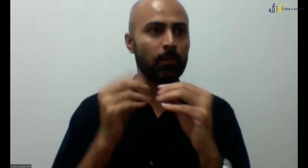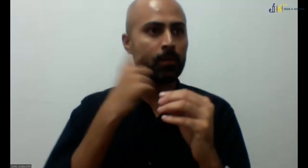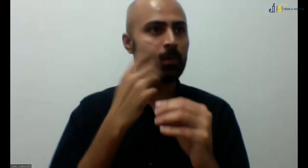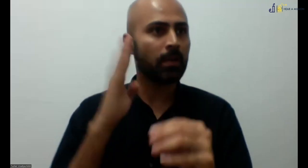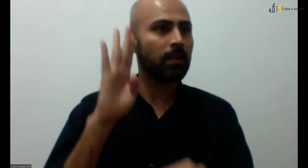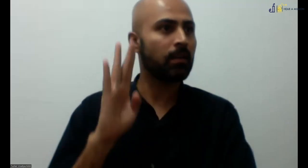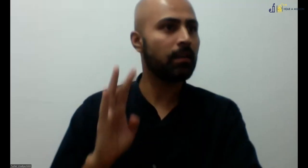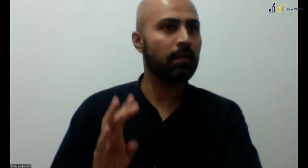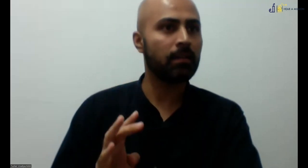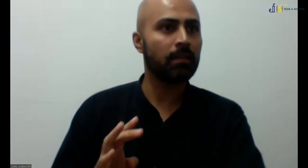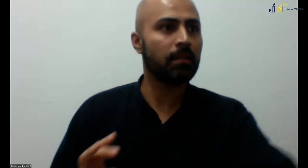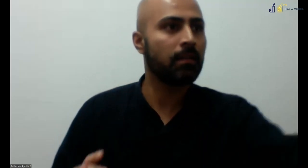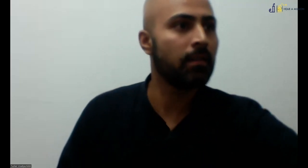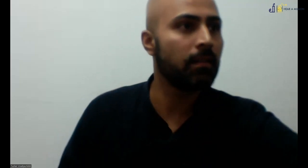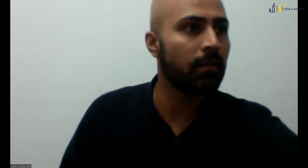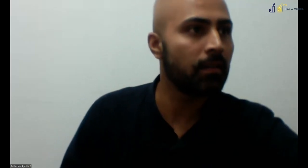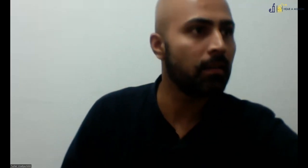Yes, you can connect with me.